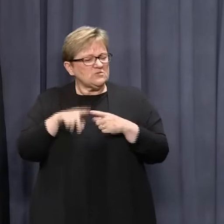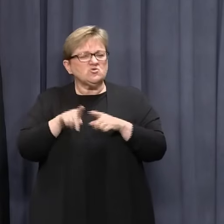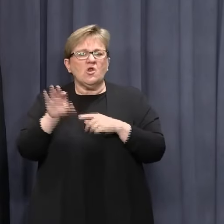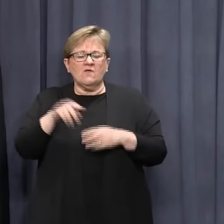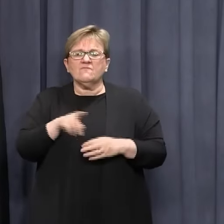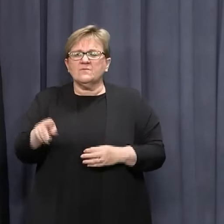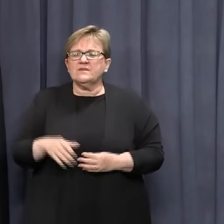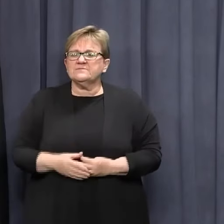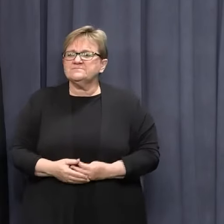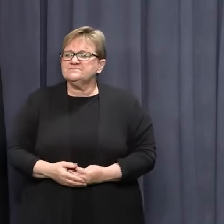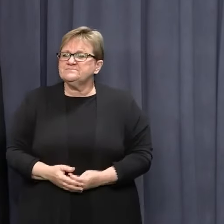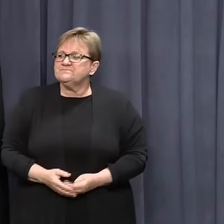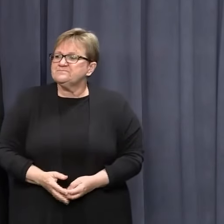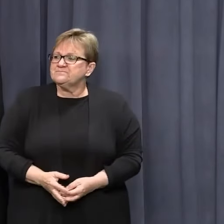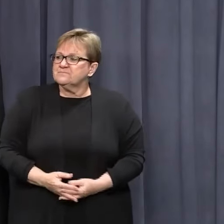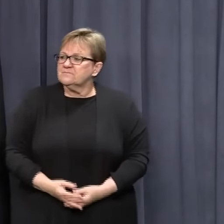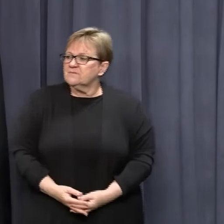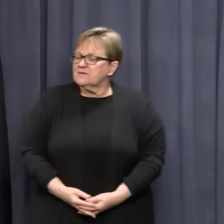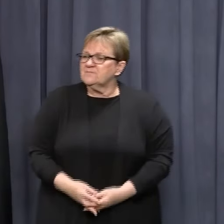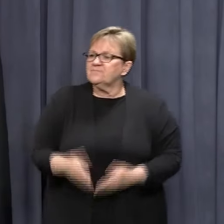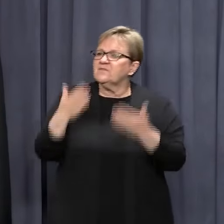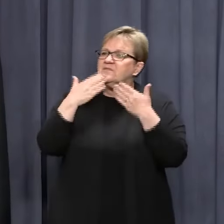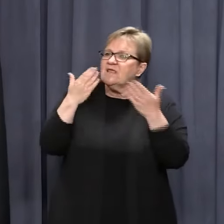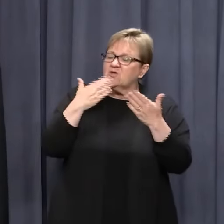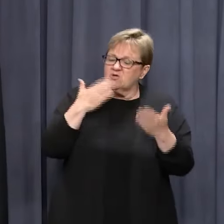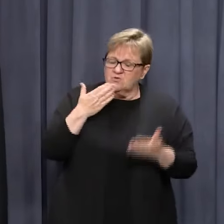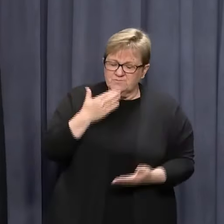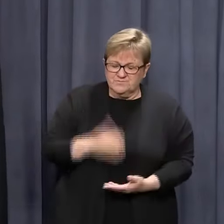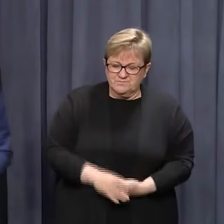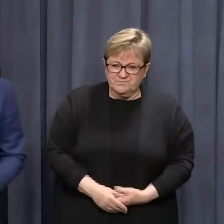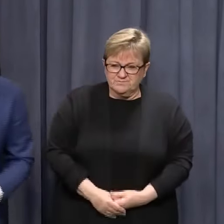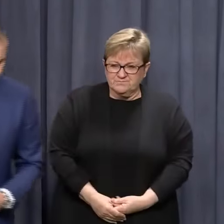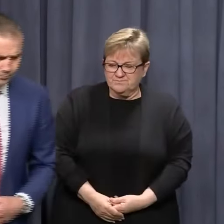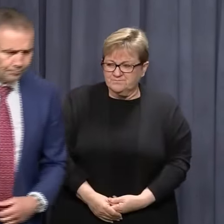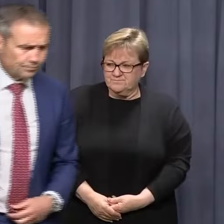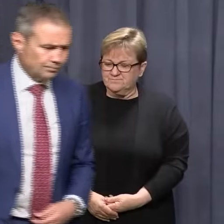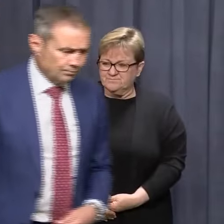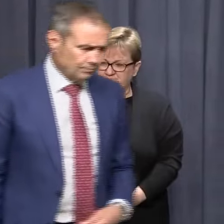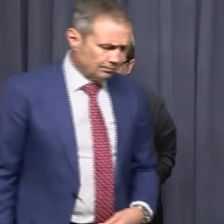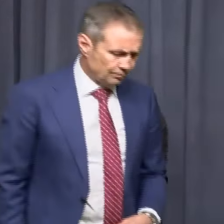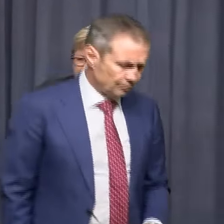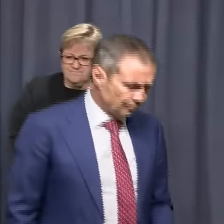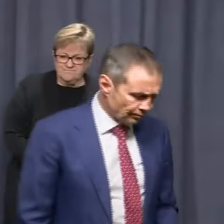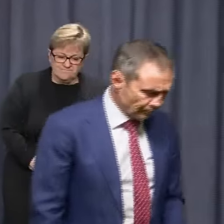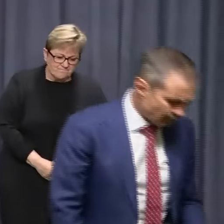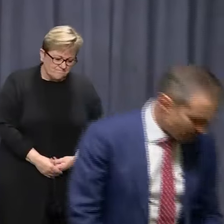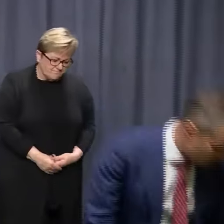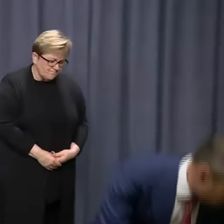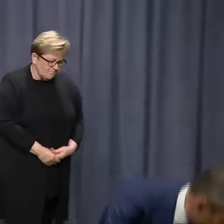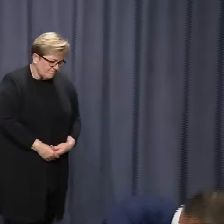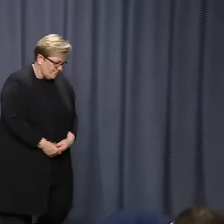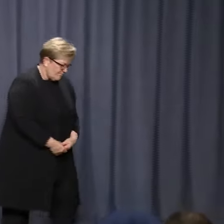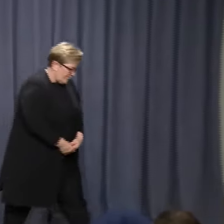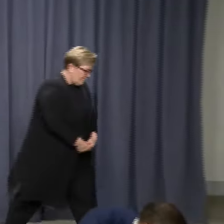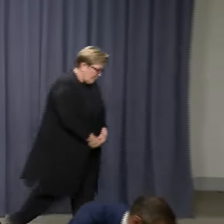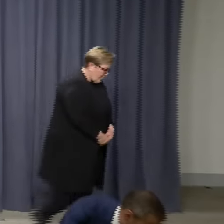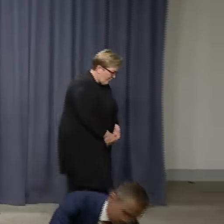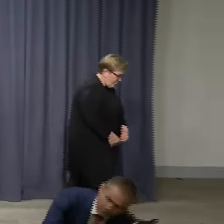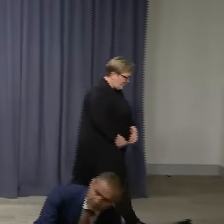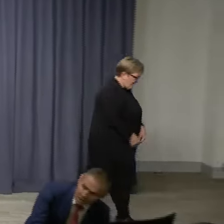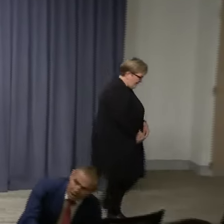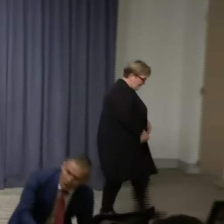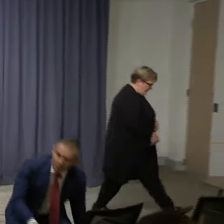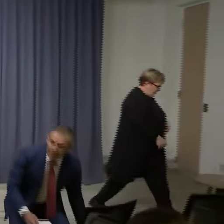to learn from those things. Thanks very much, everyone. Thanks. Thank you. .